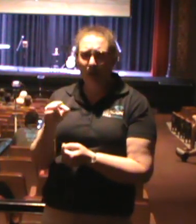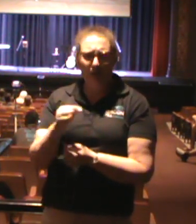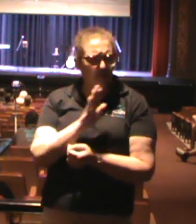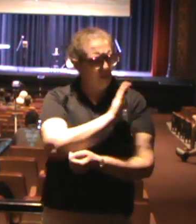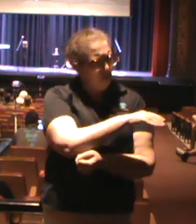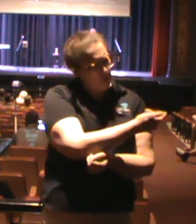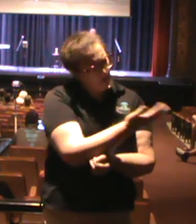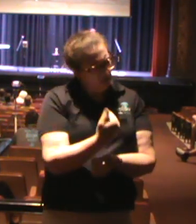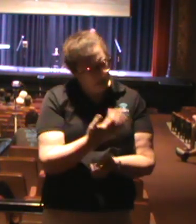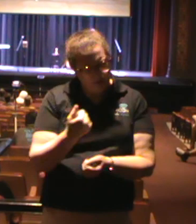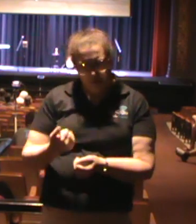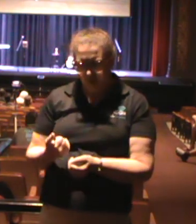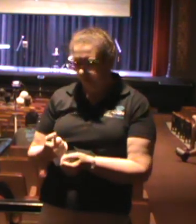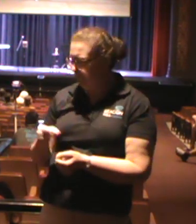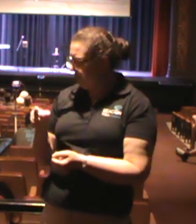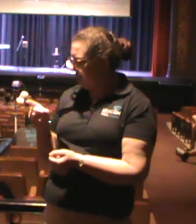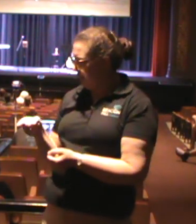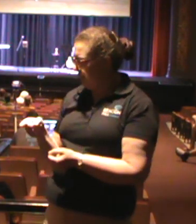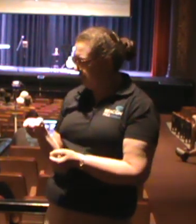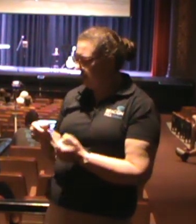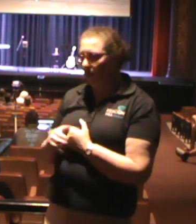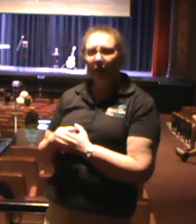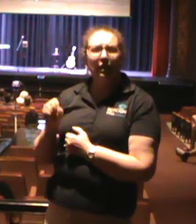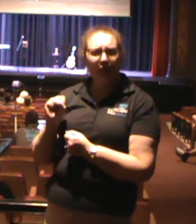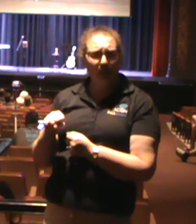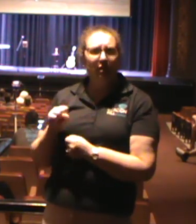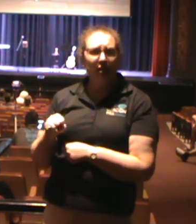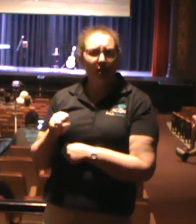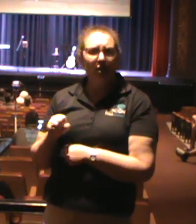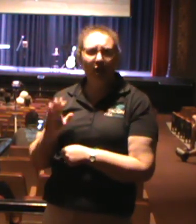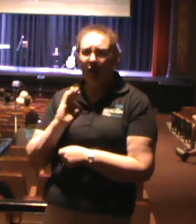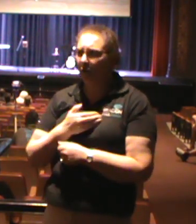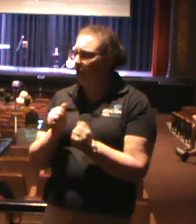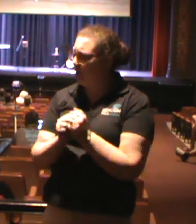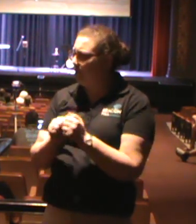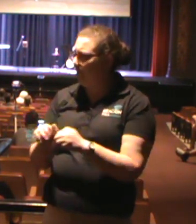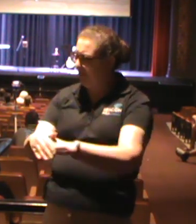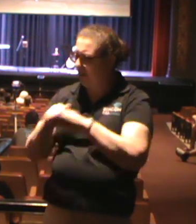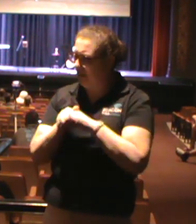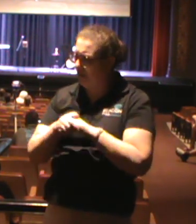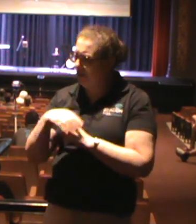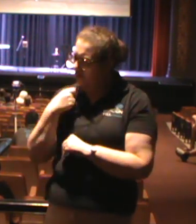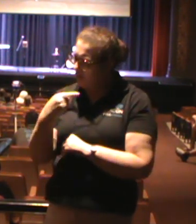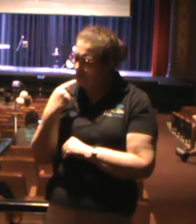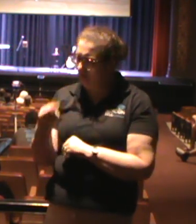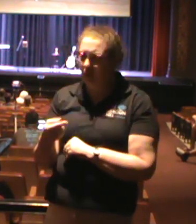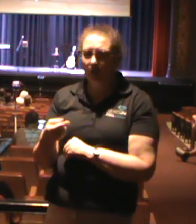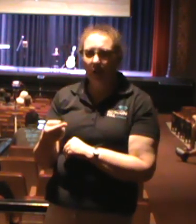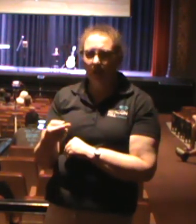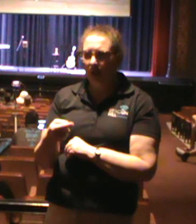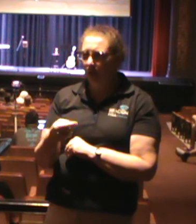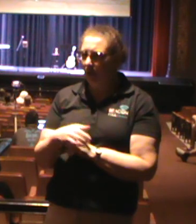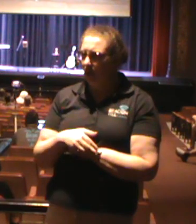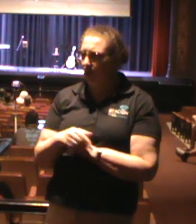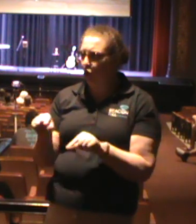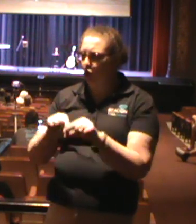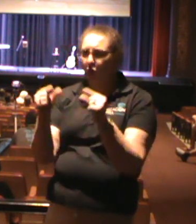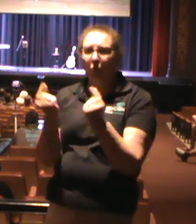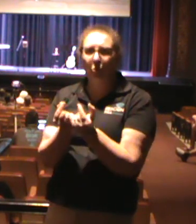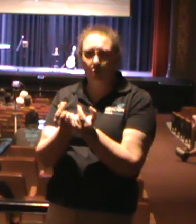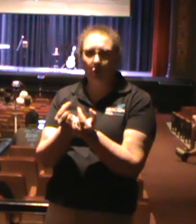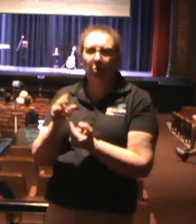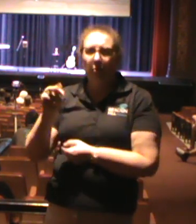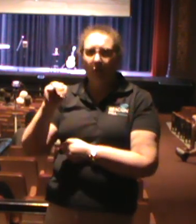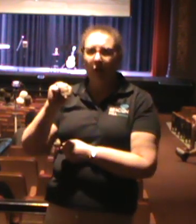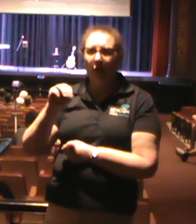okay, what's going on? So the guy said, yeah, we're with the English-speaking association of Martinique.